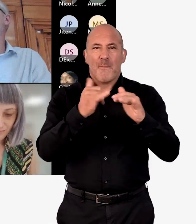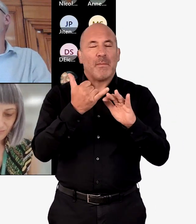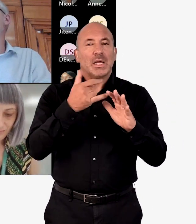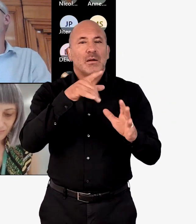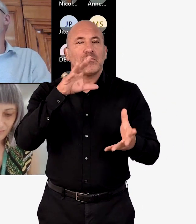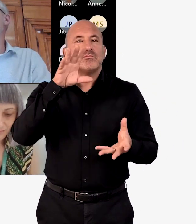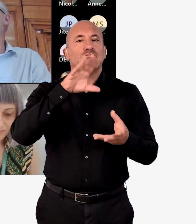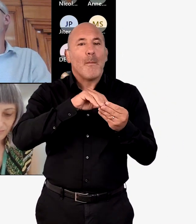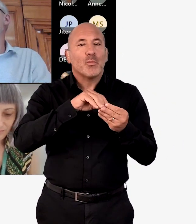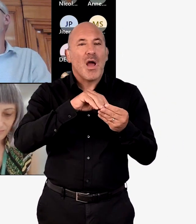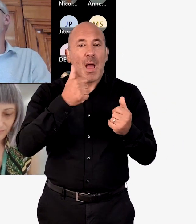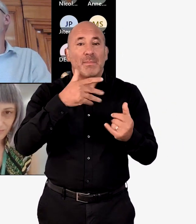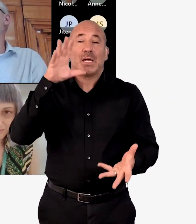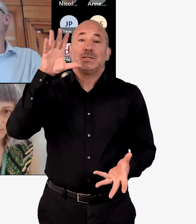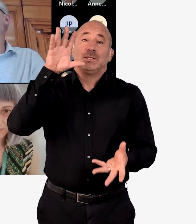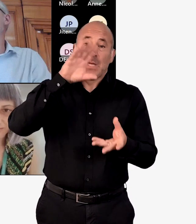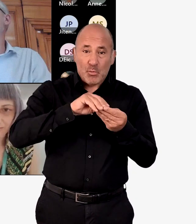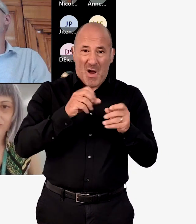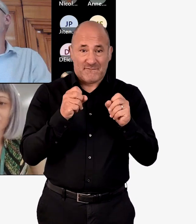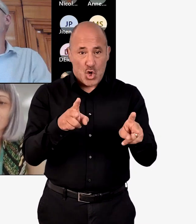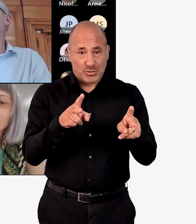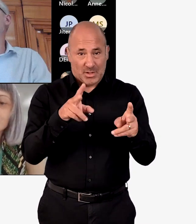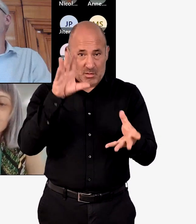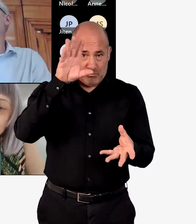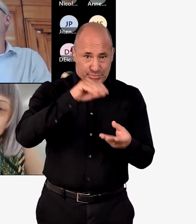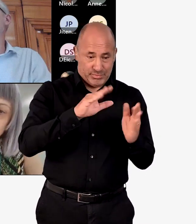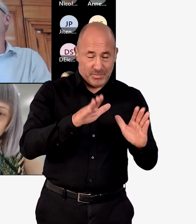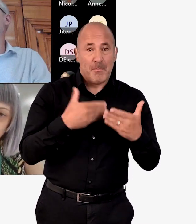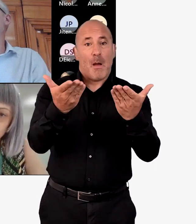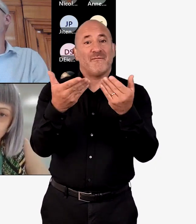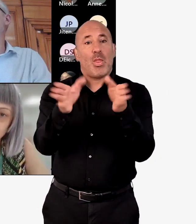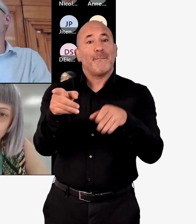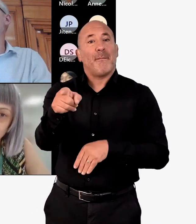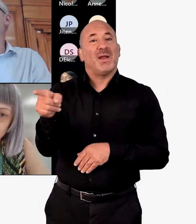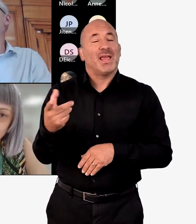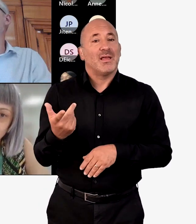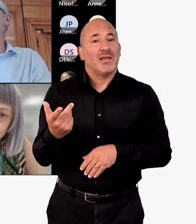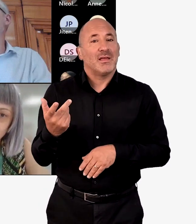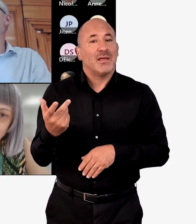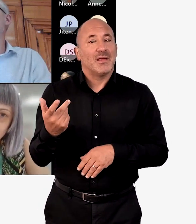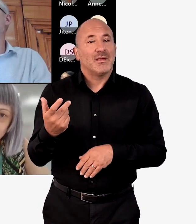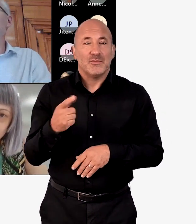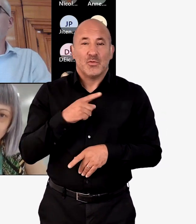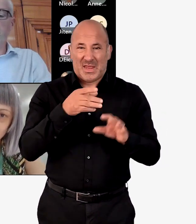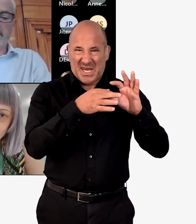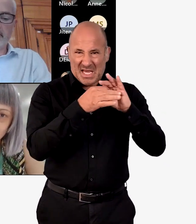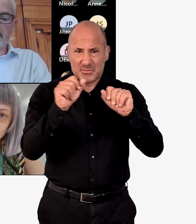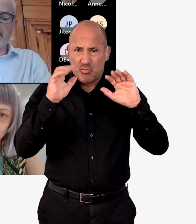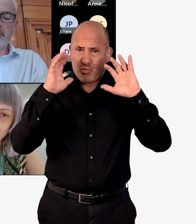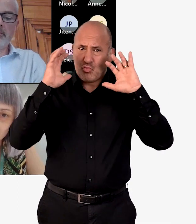redeveloped, but maybe a summarized version could be provided to members of the public, especially one